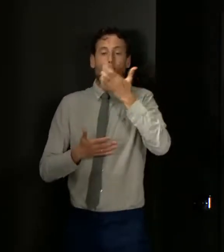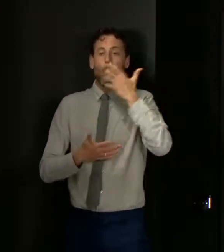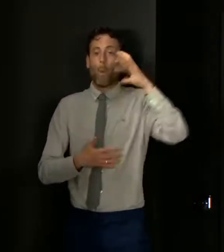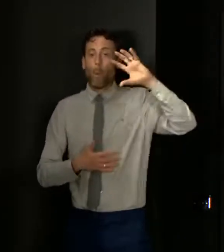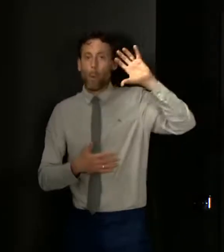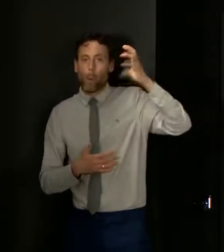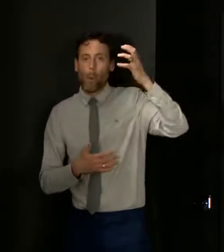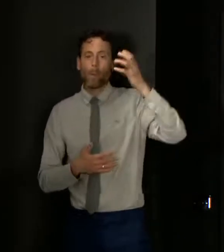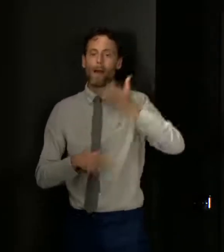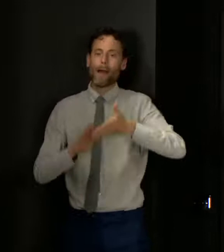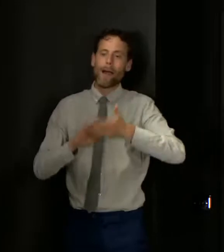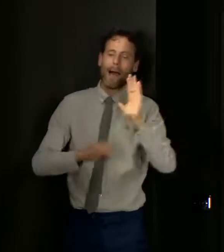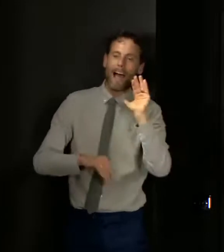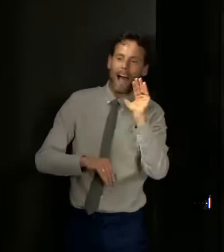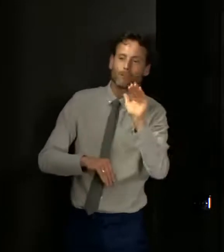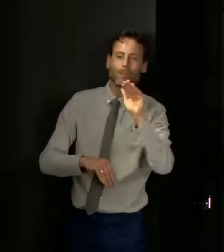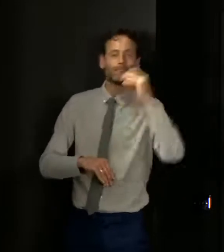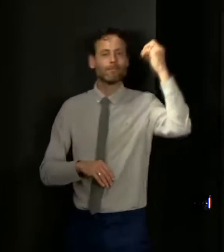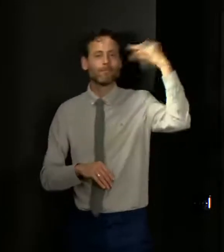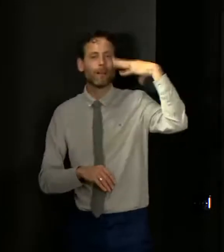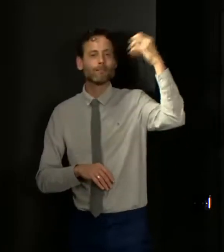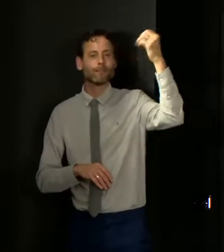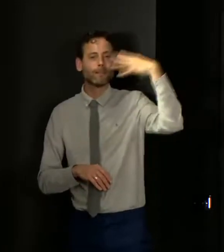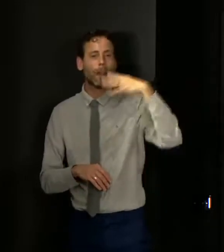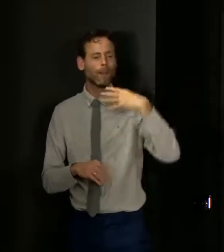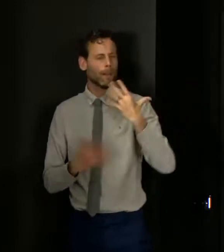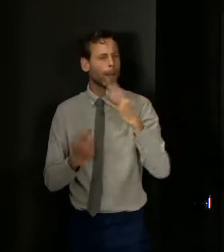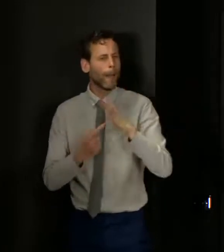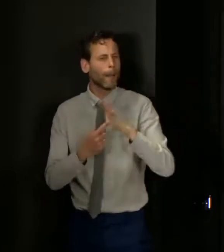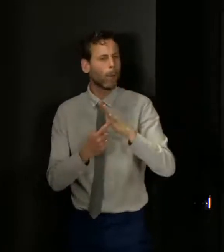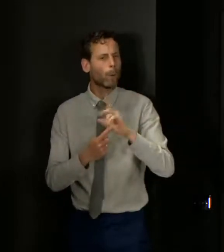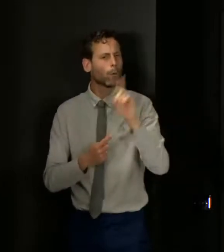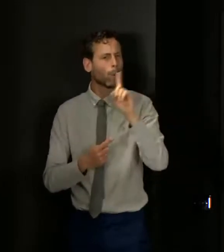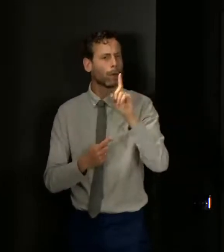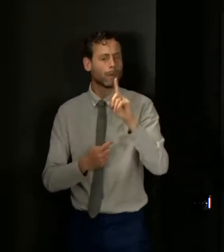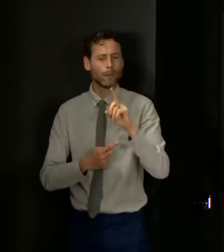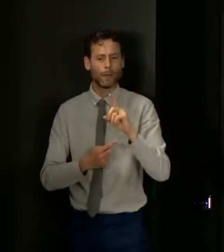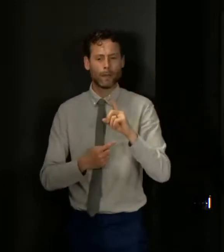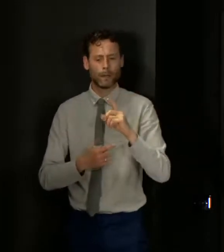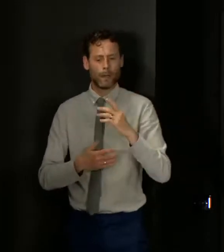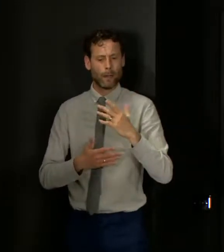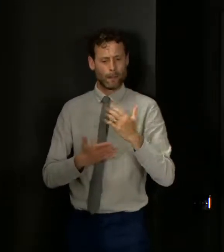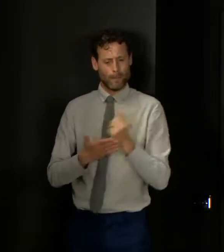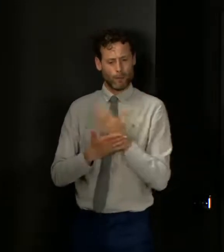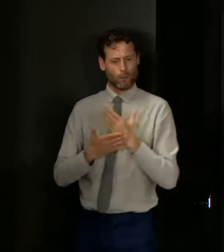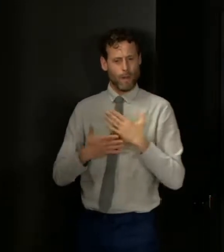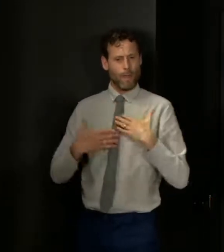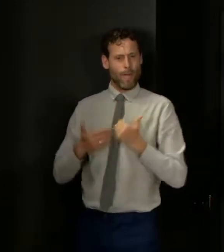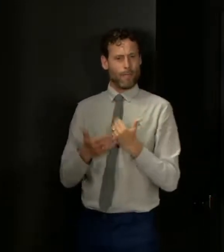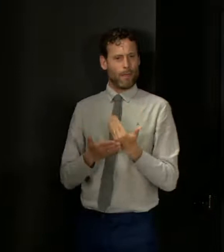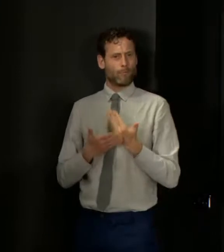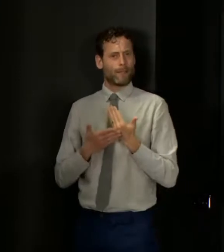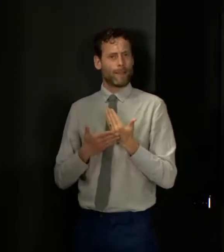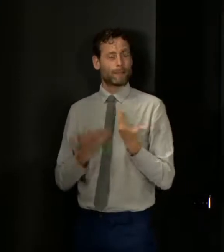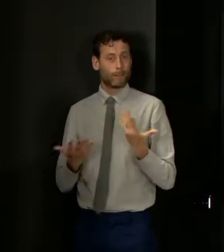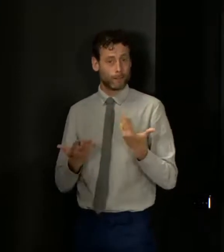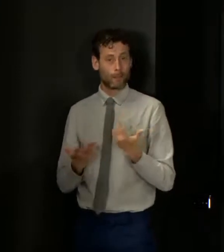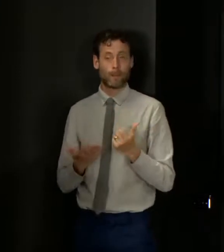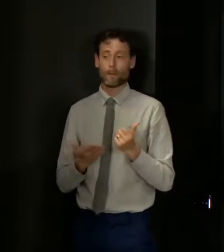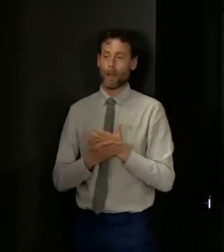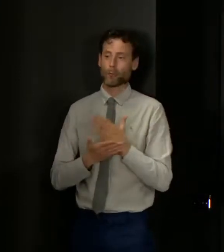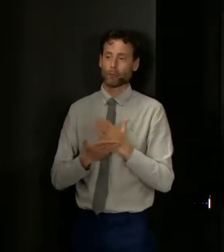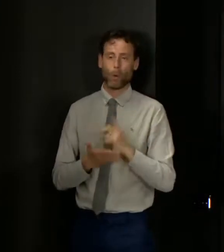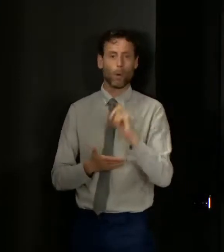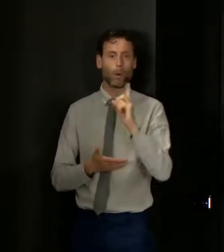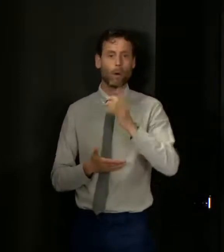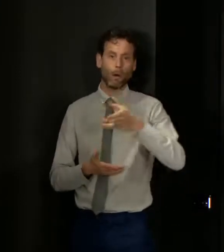spend a lot of time outdoors in the sun, it's really important that we make sure that we're doing other things as well to protect our health. Some of that is about making sure that we take